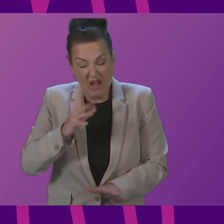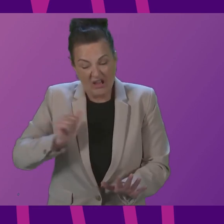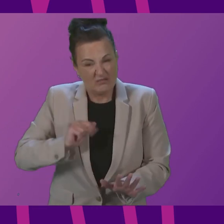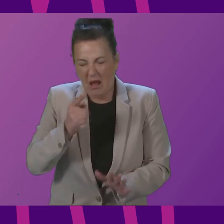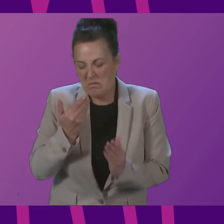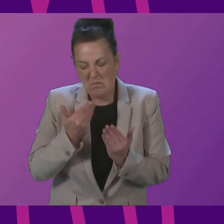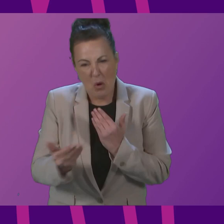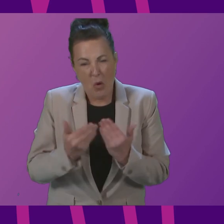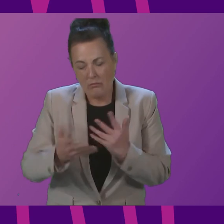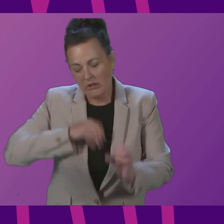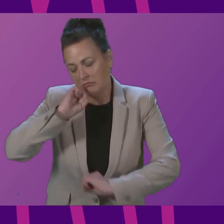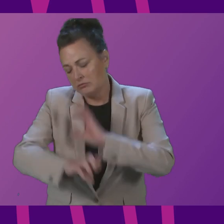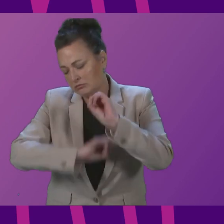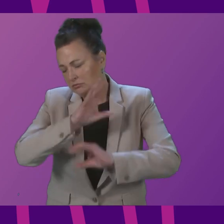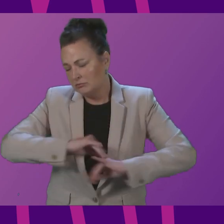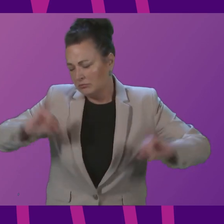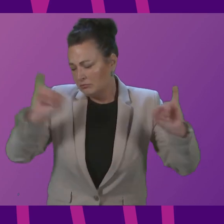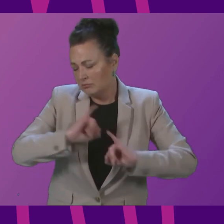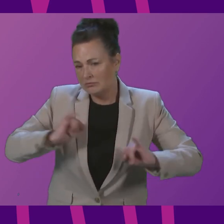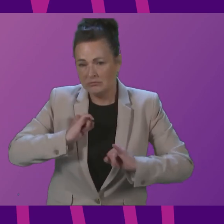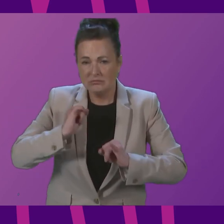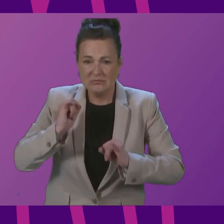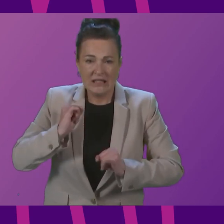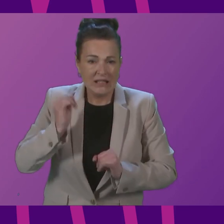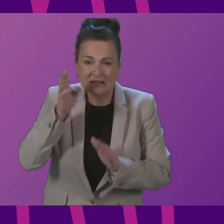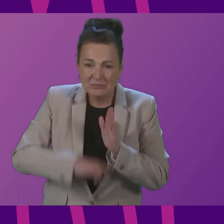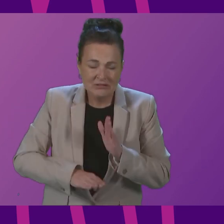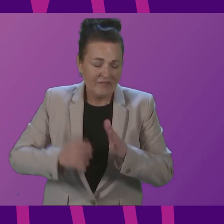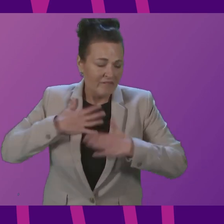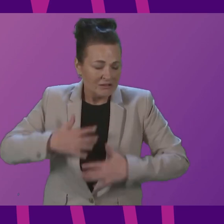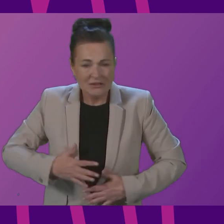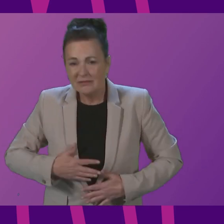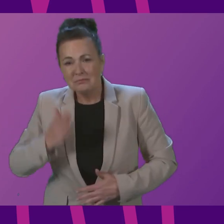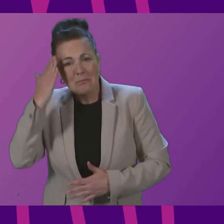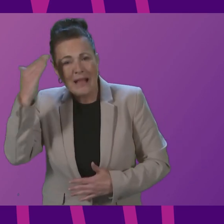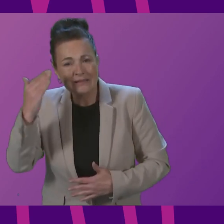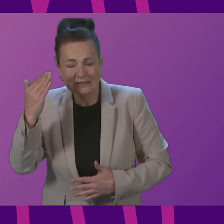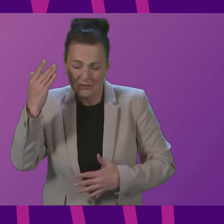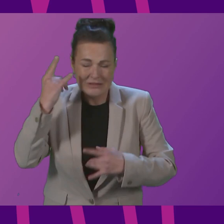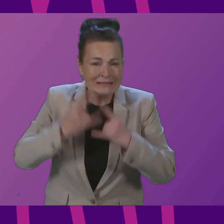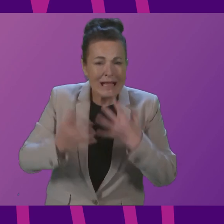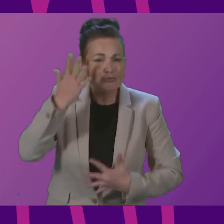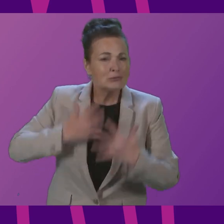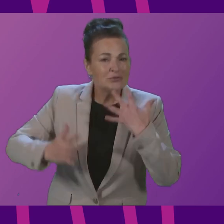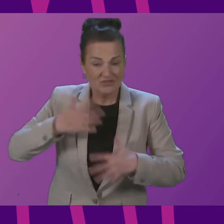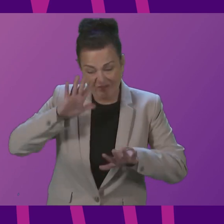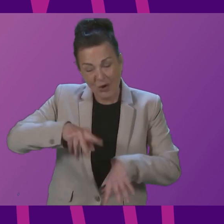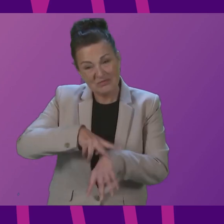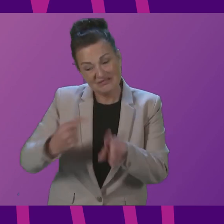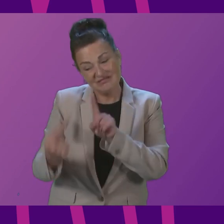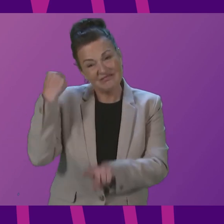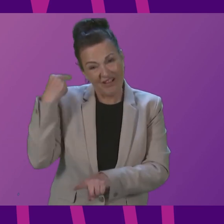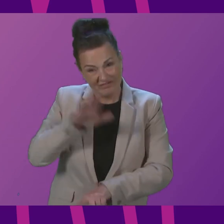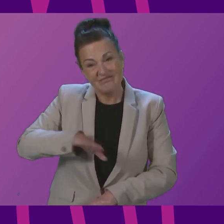and shared a traumatic awful experience of physical mental and sexual abuse at the hands of staff at Furnethy in the 1960s